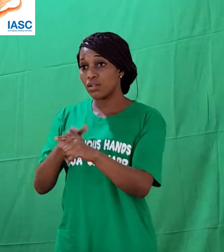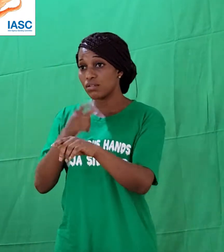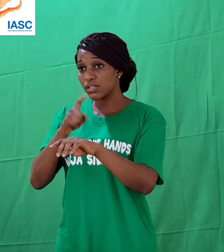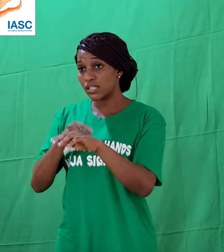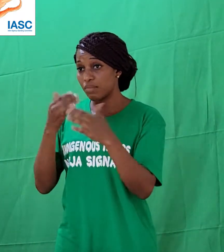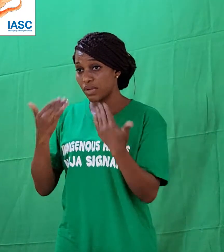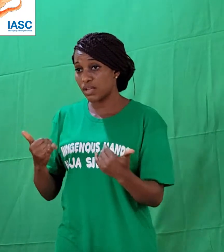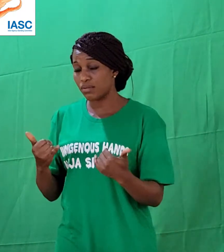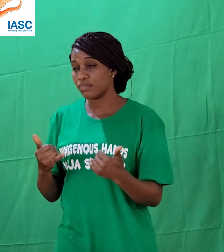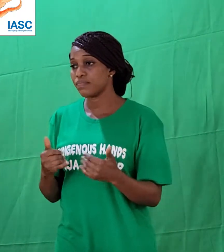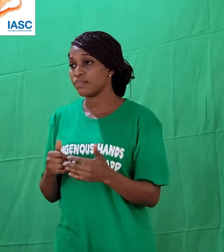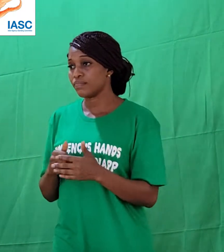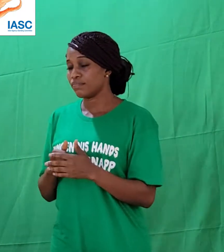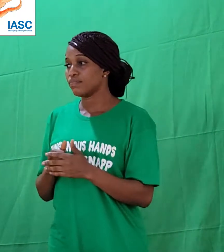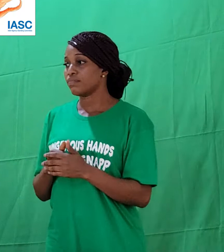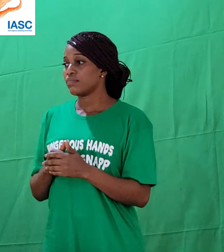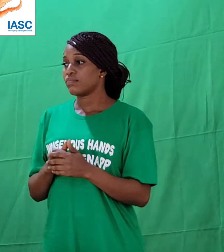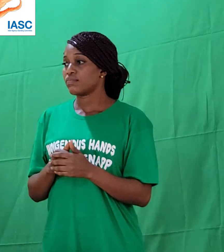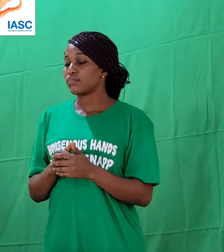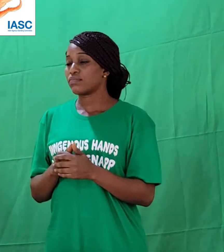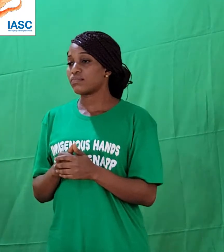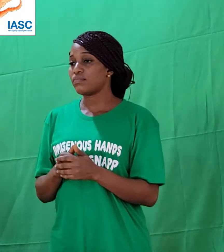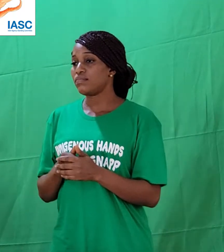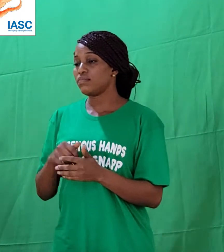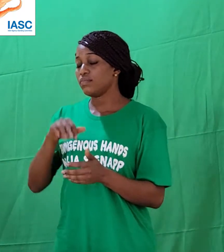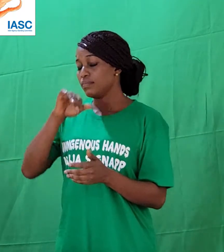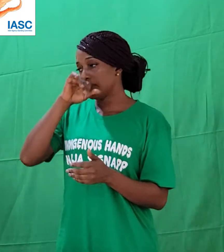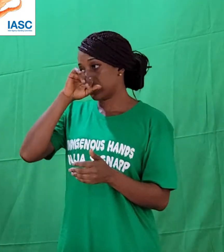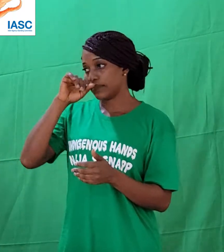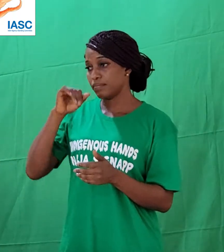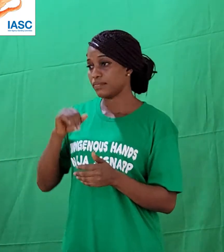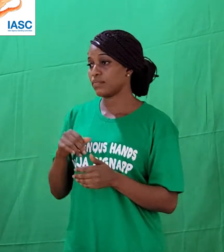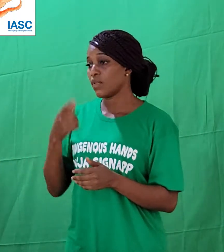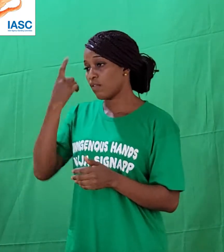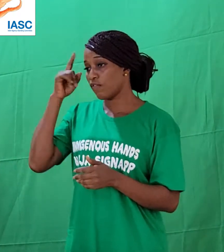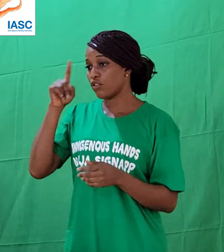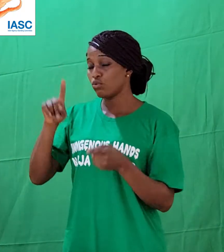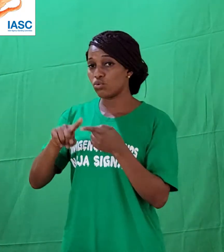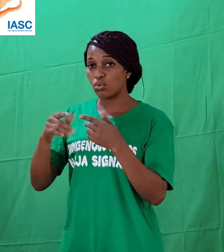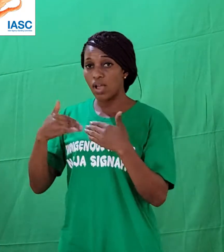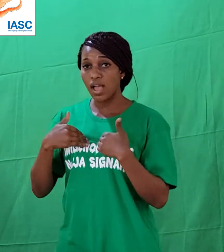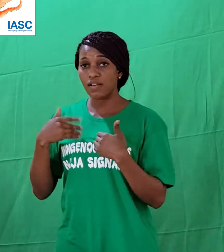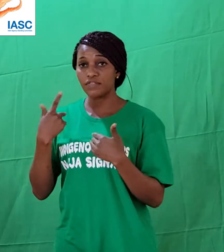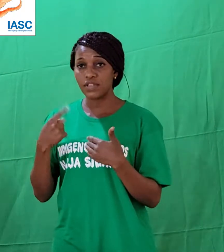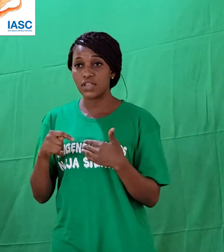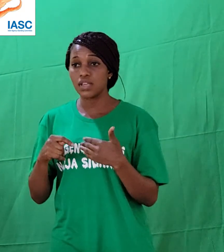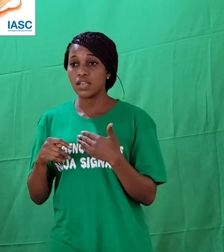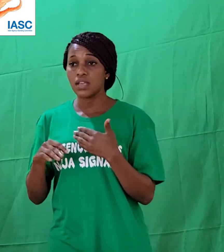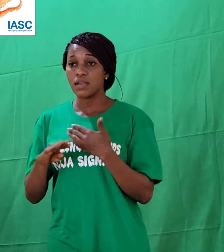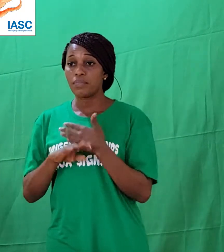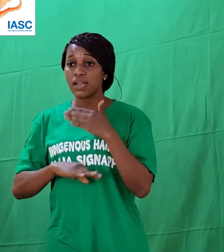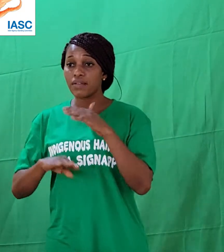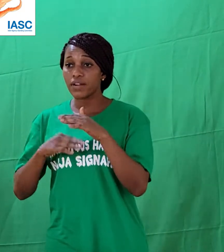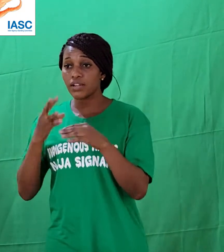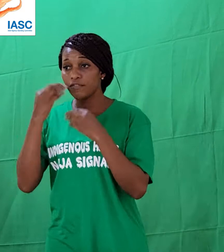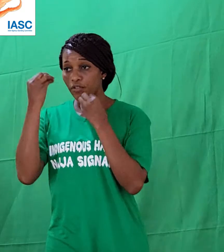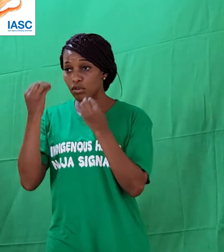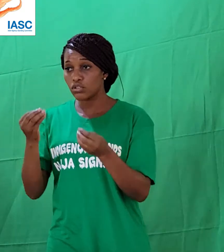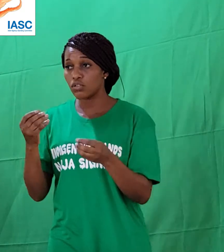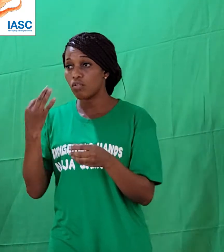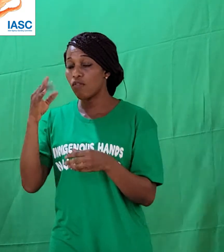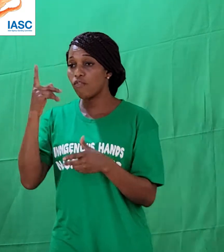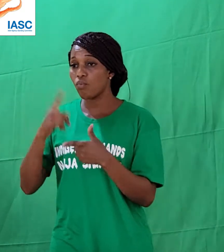because of our news call, for you to have a little bit of background information of what we do, instead of by